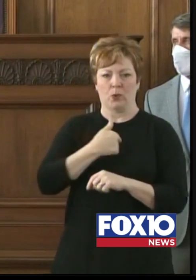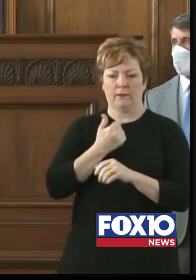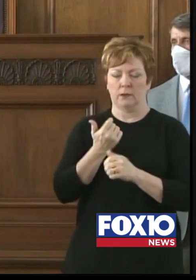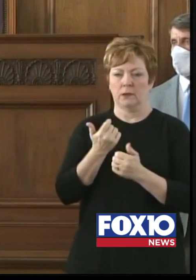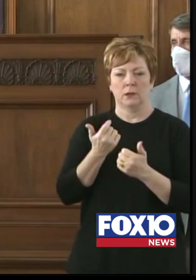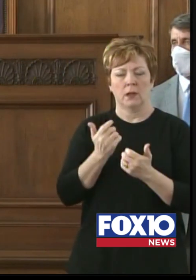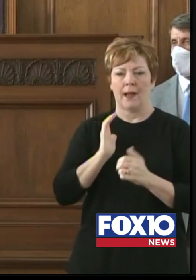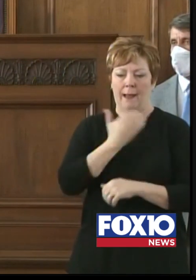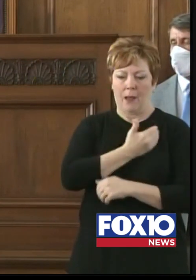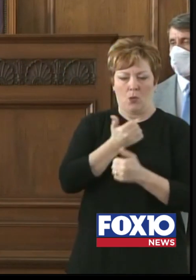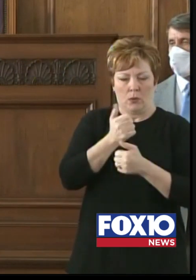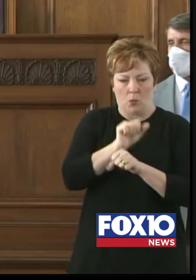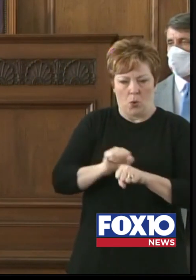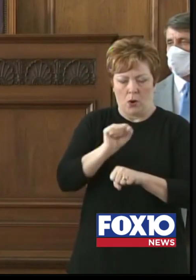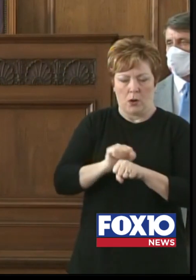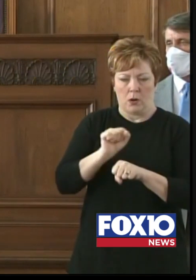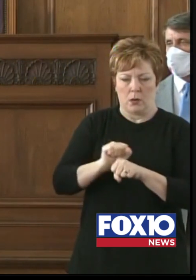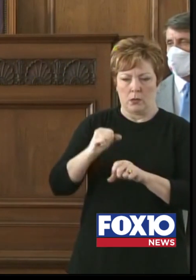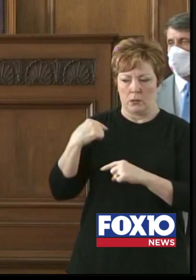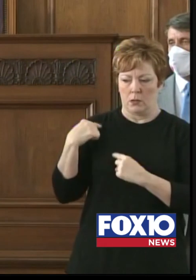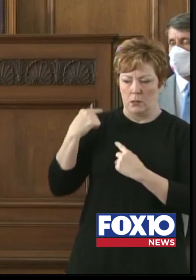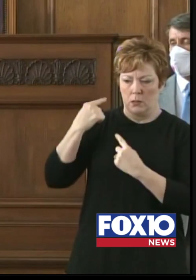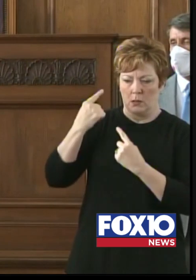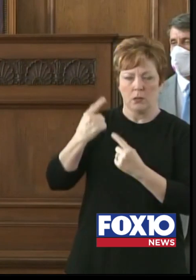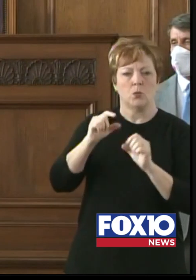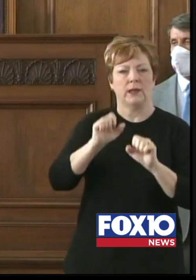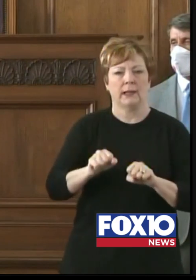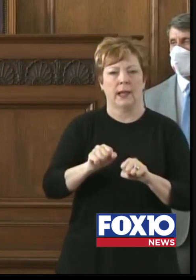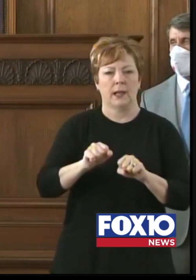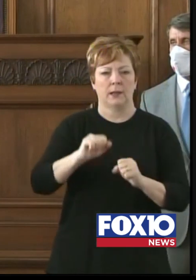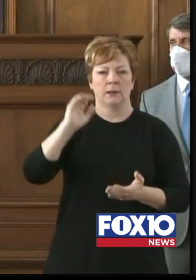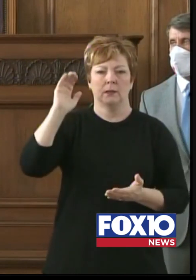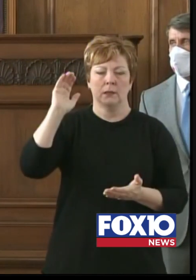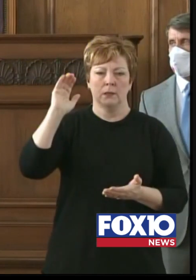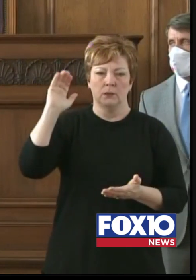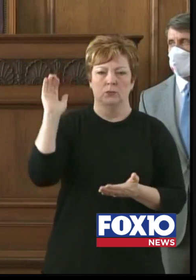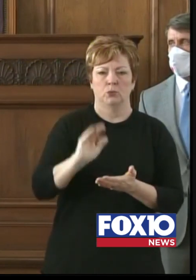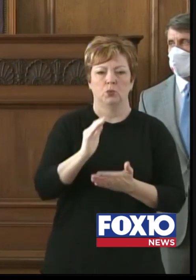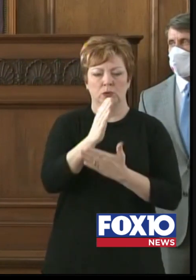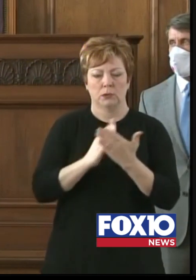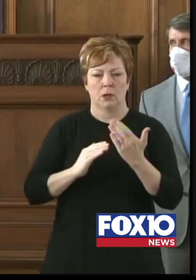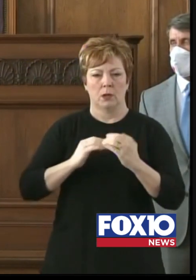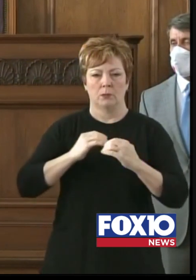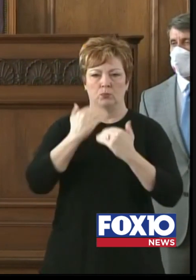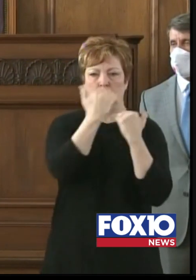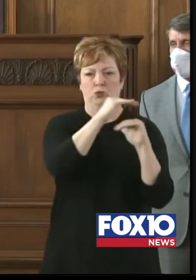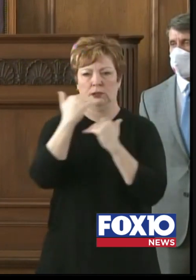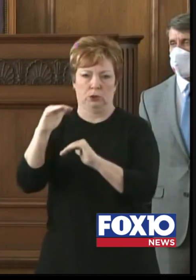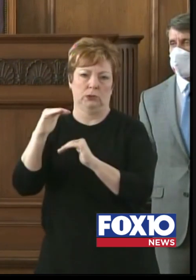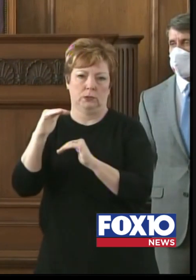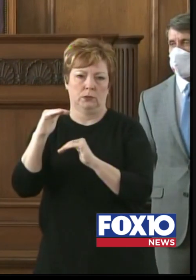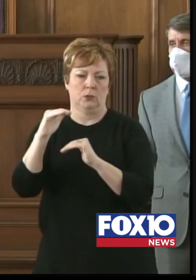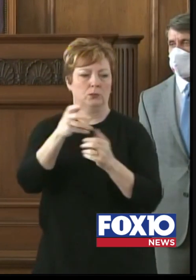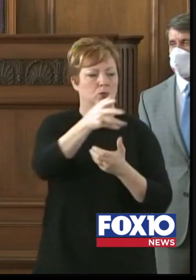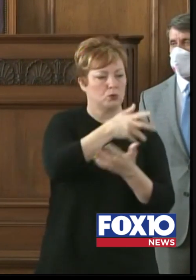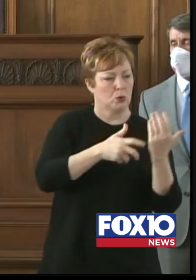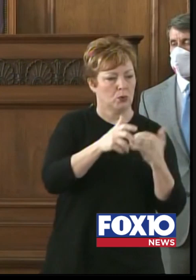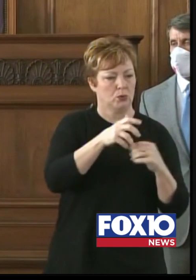days, we can roll back many of the restrictions that have been placed upon certain social gatherings and businesses.